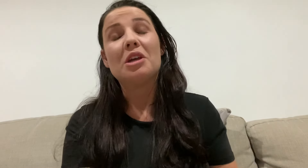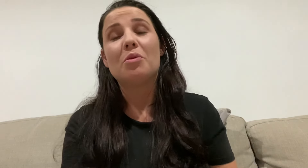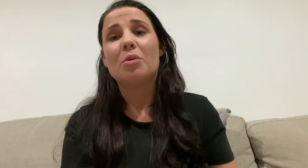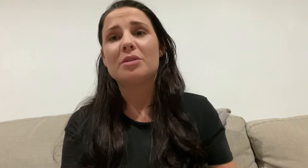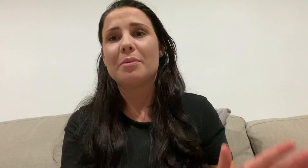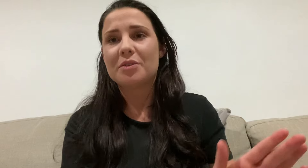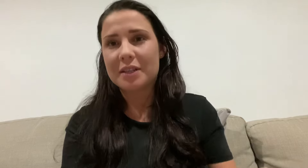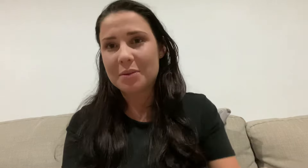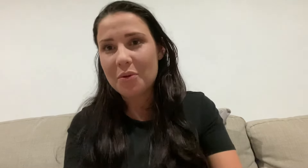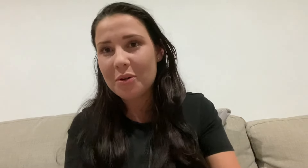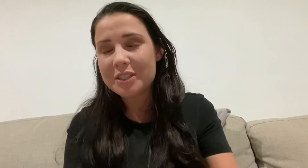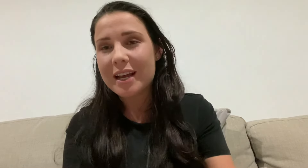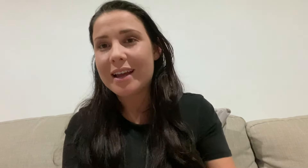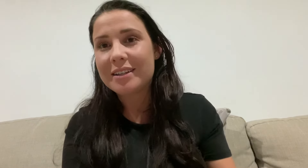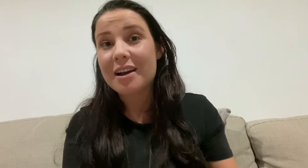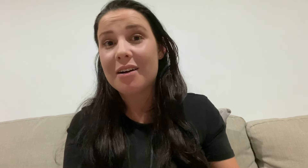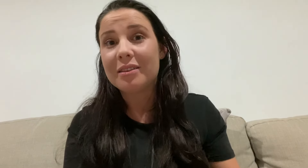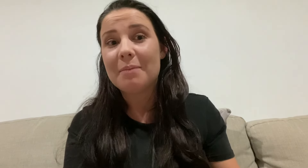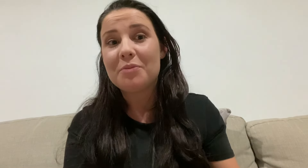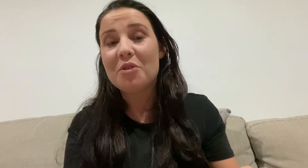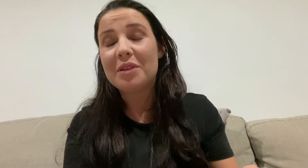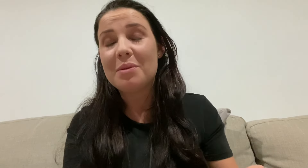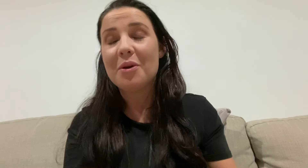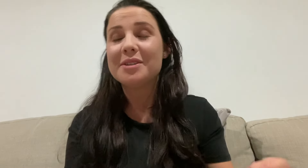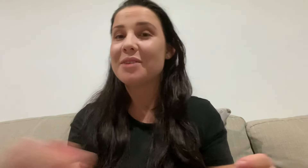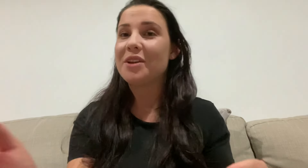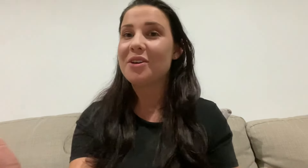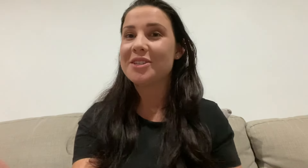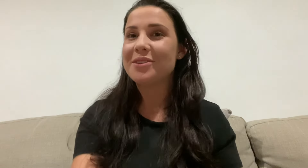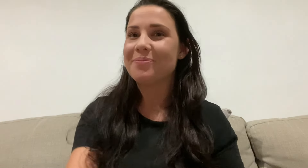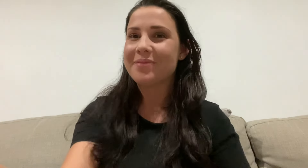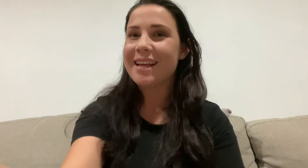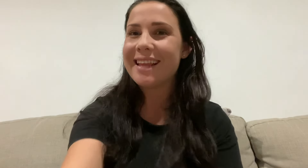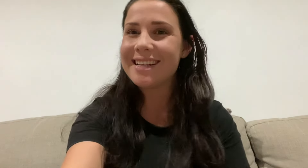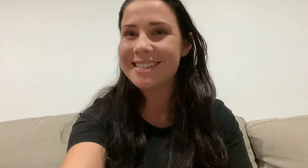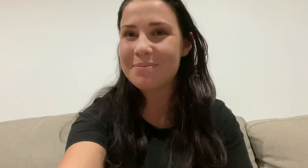you all so much for the support and I'll, um, hopefully be posting a video soon. Thanks. Bye.